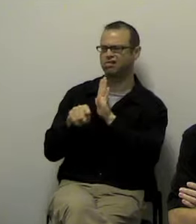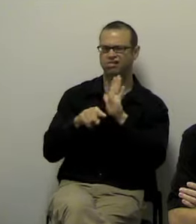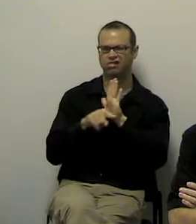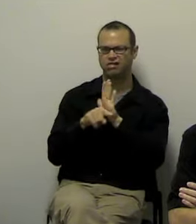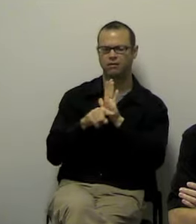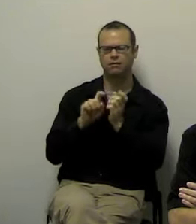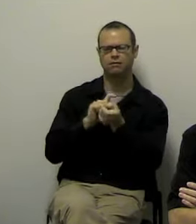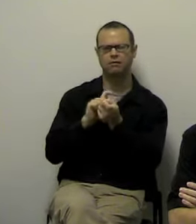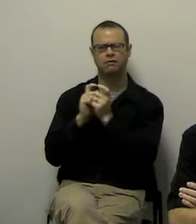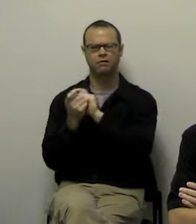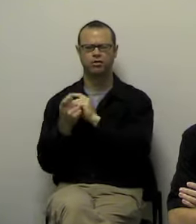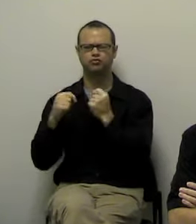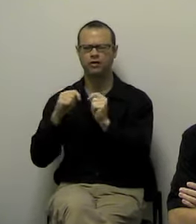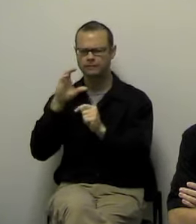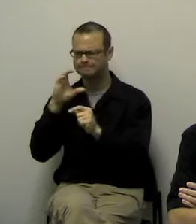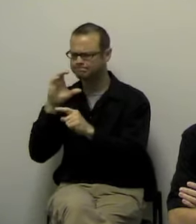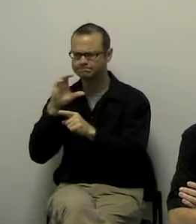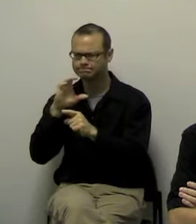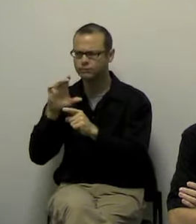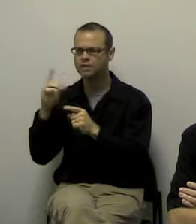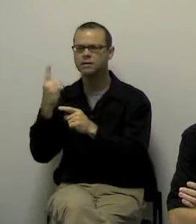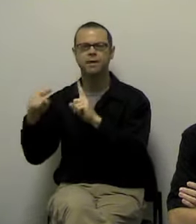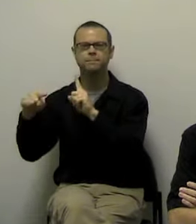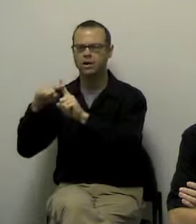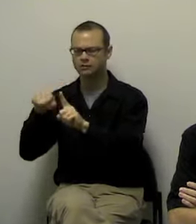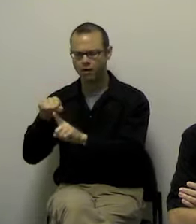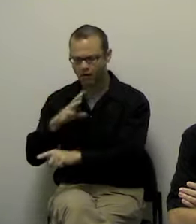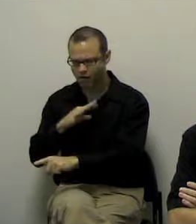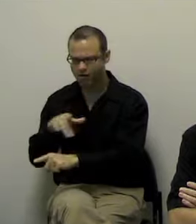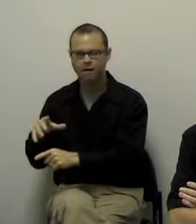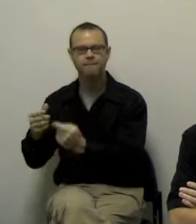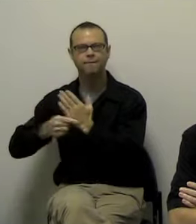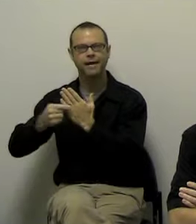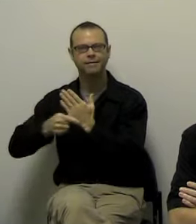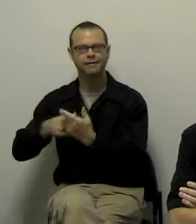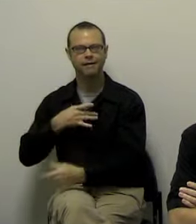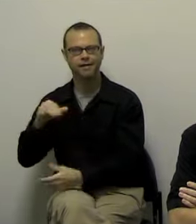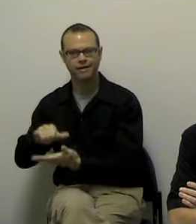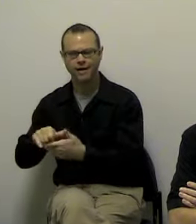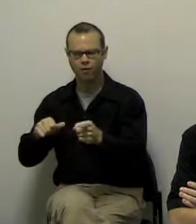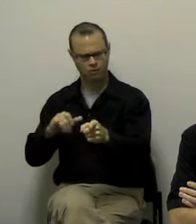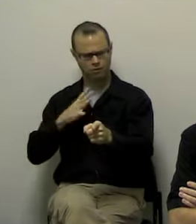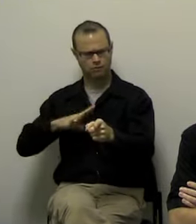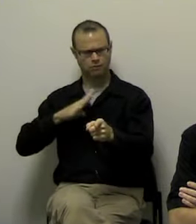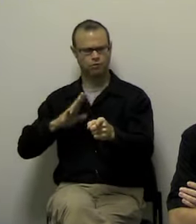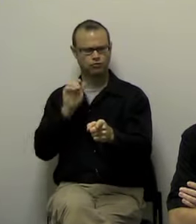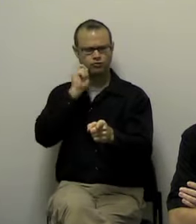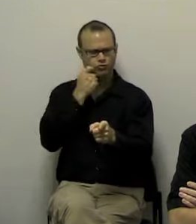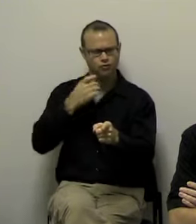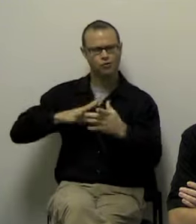Whether it be a magazine that you like or someone's outfit, anything like that. Find